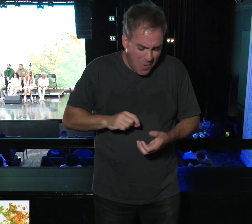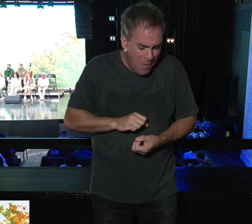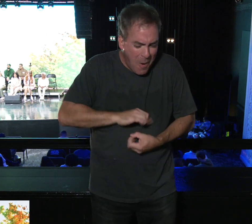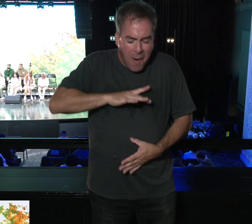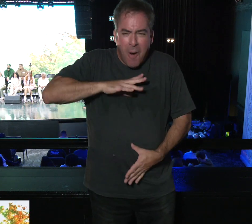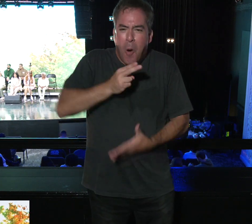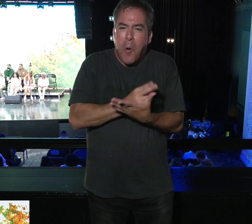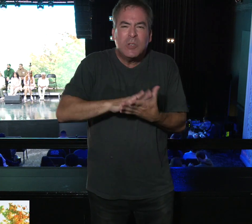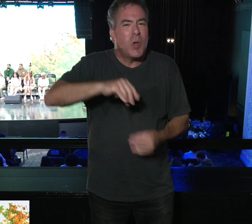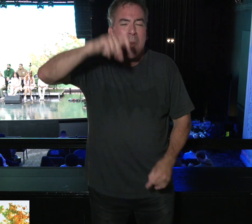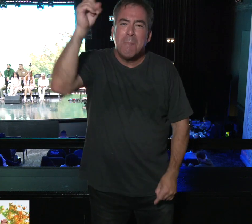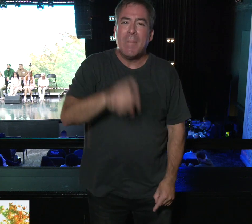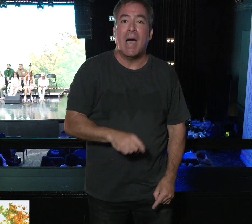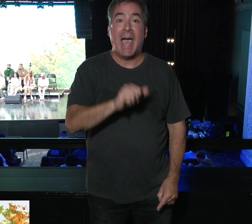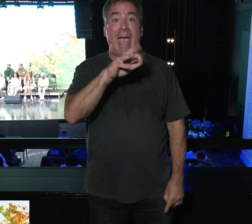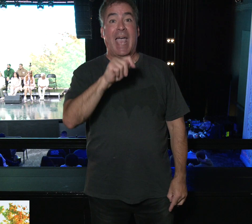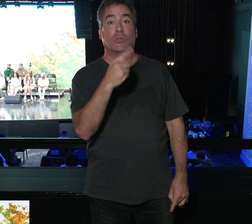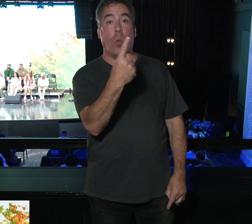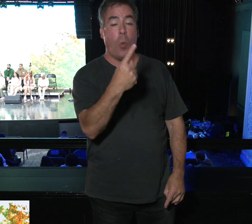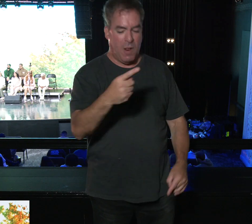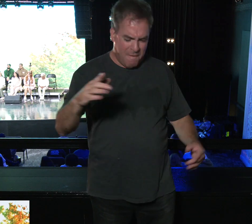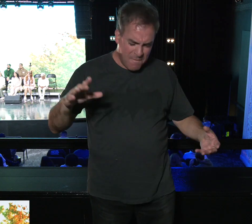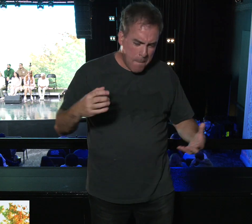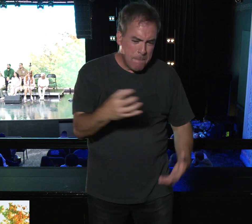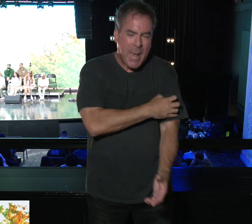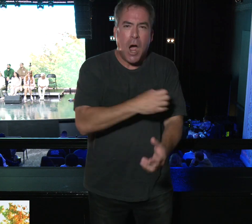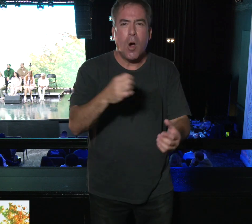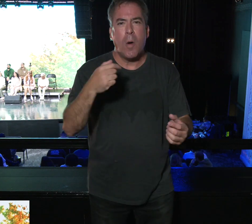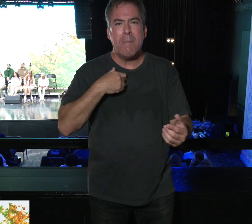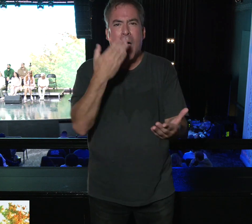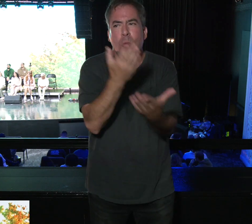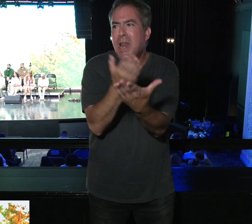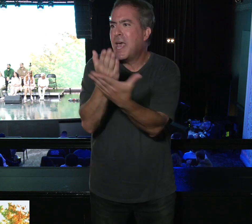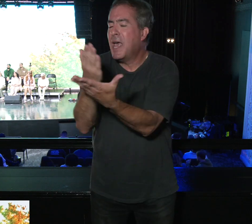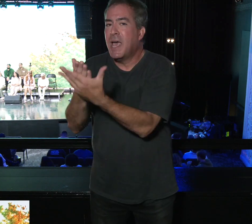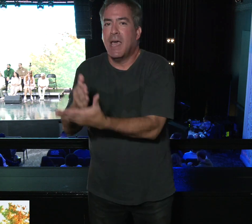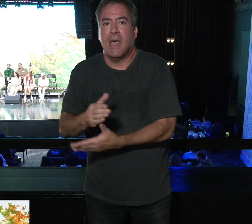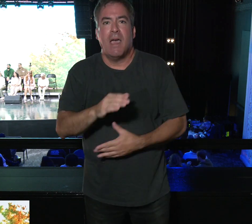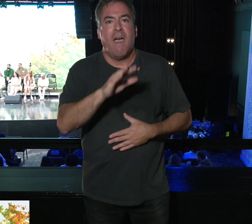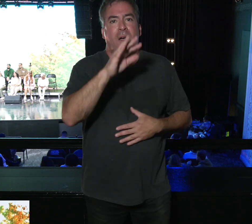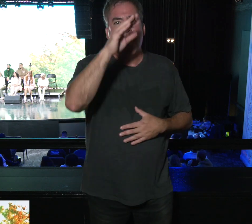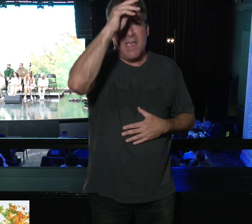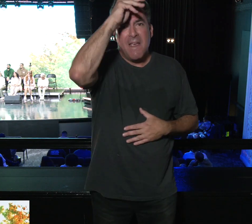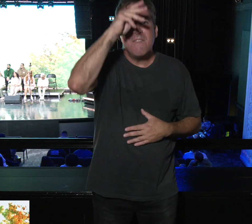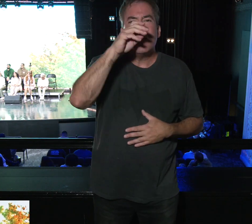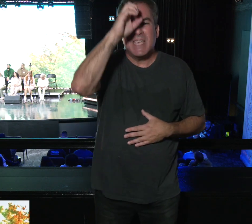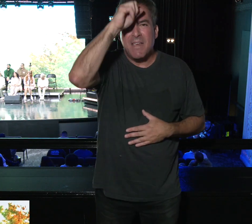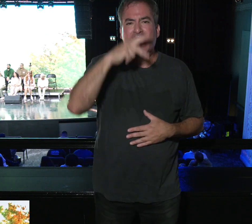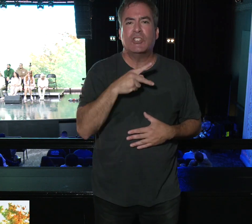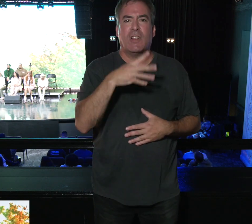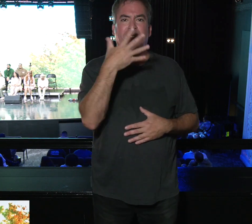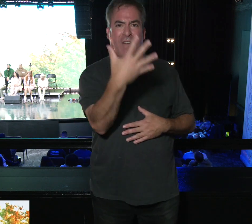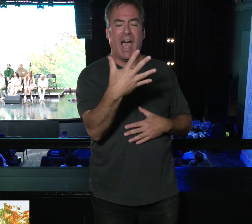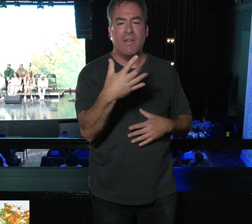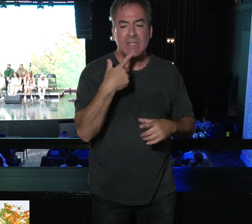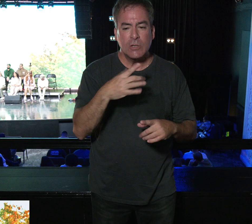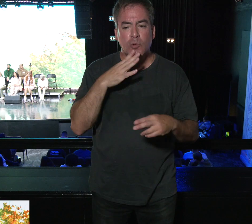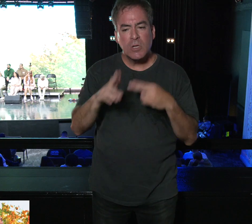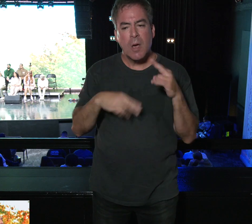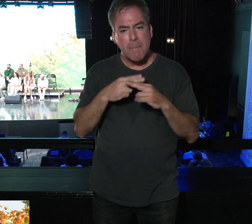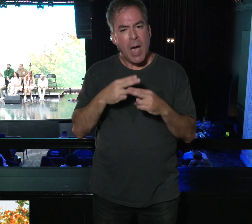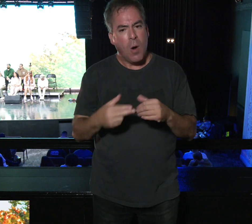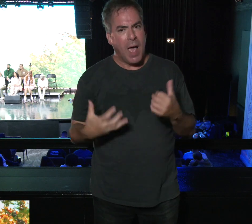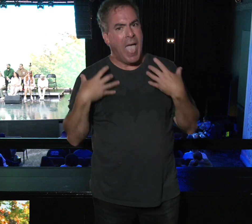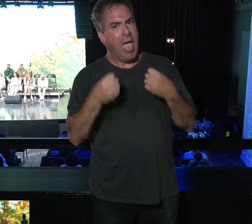Holy Spirit. Acts 1, filled with power to be my witnesses. It Ephesians 5, talking to Christians, the church in Ephesus, it's talking about